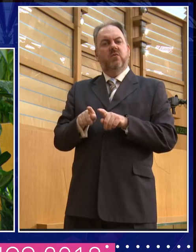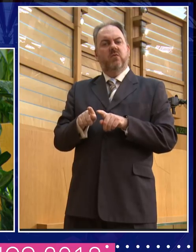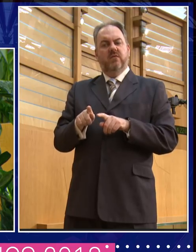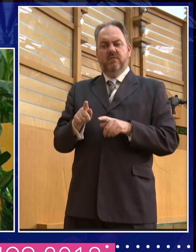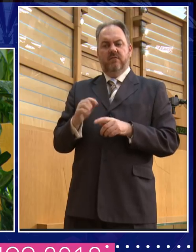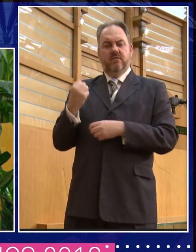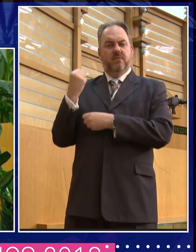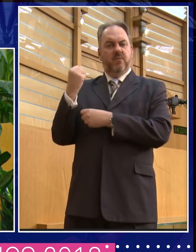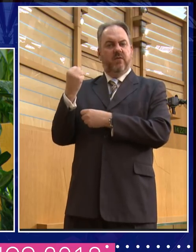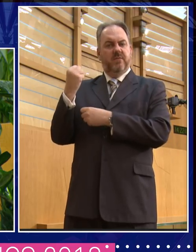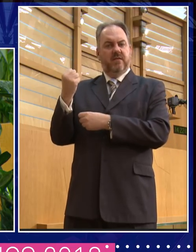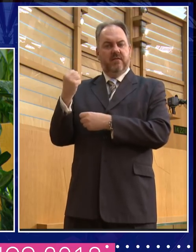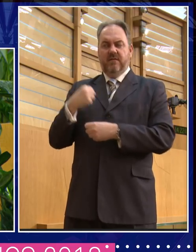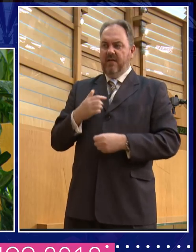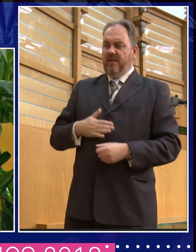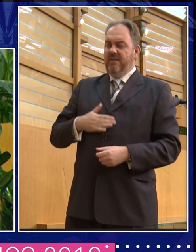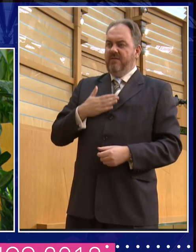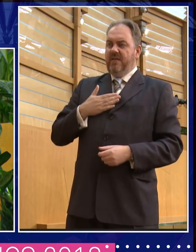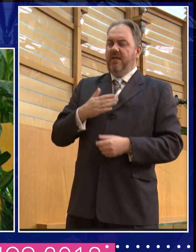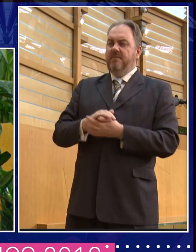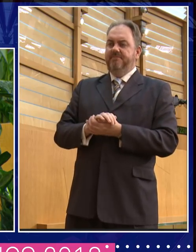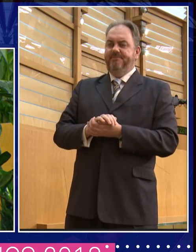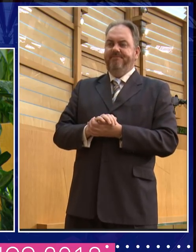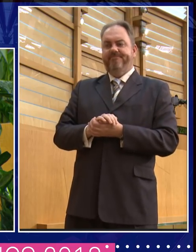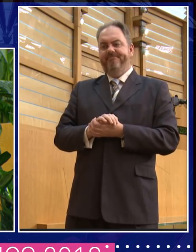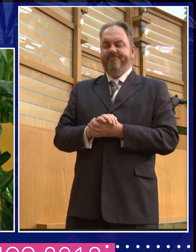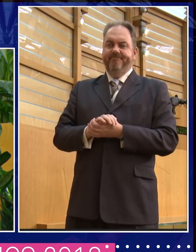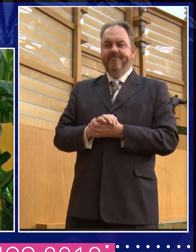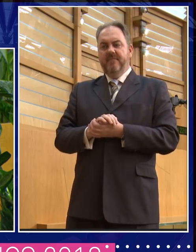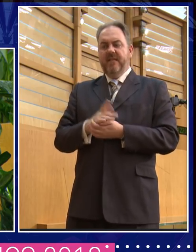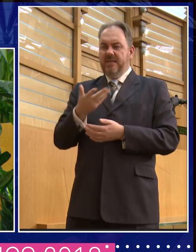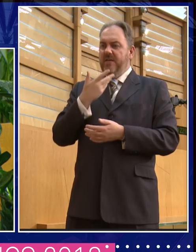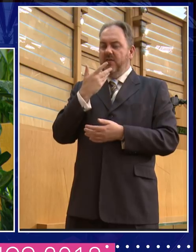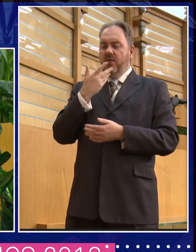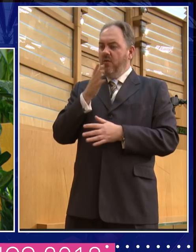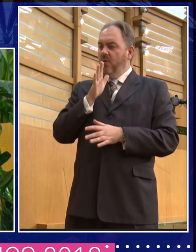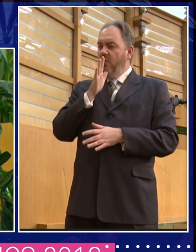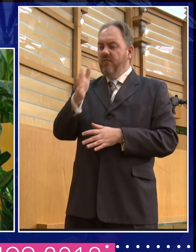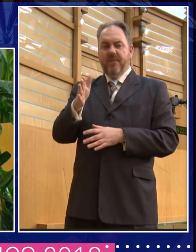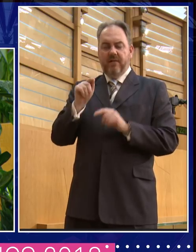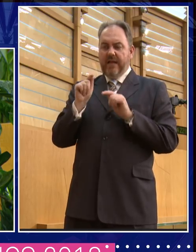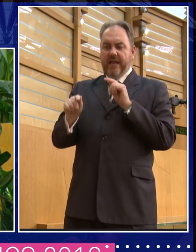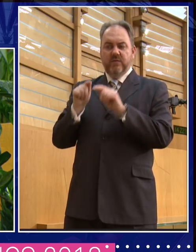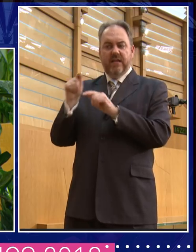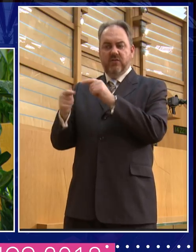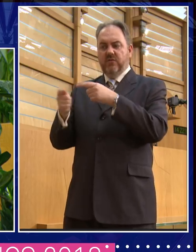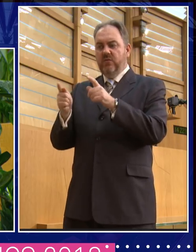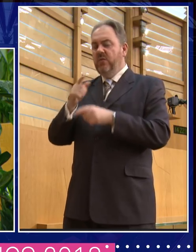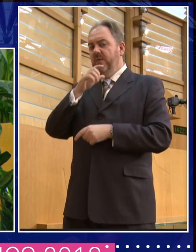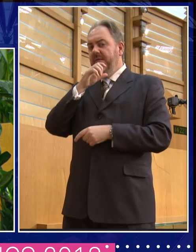you know, part of me, again, is whatever the terrible allegations are that lie behind that,